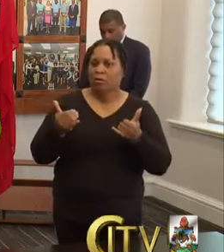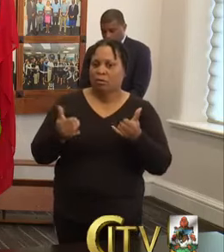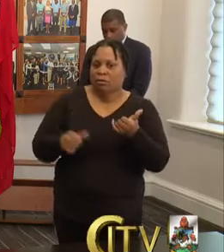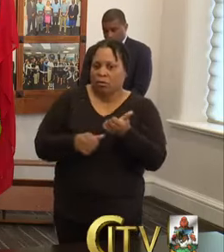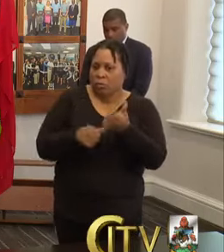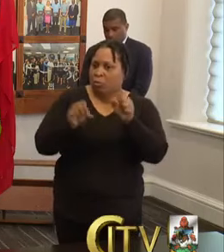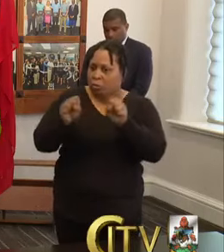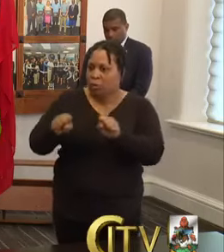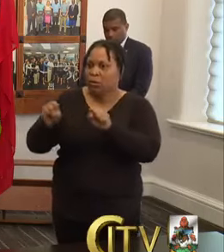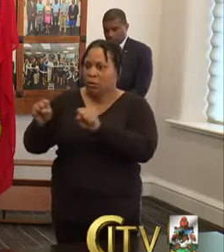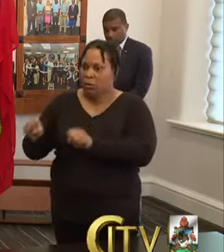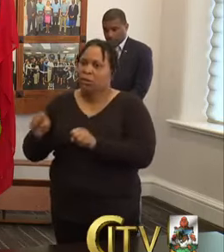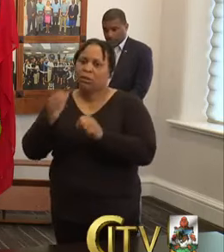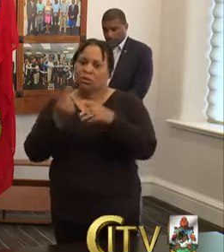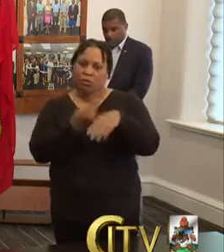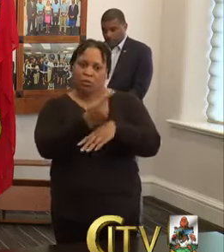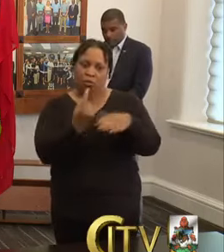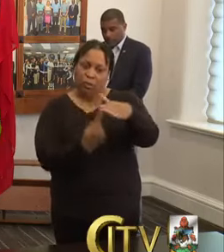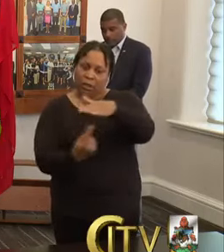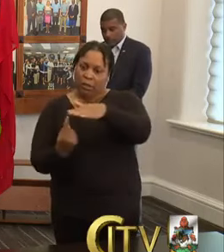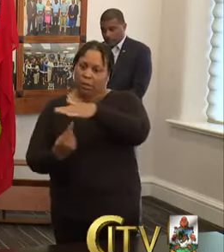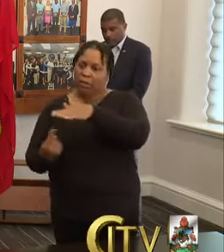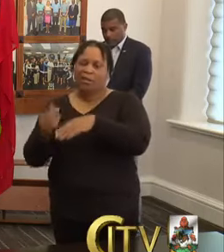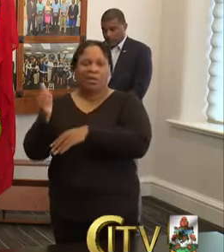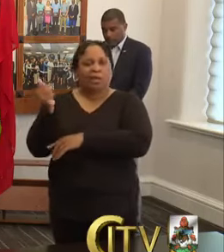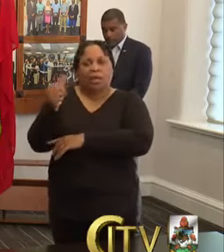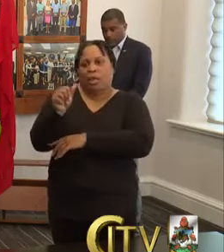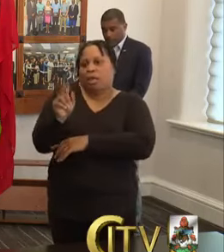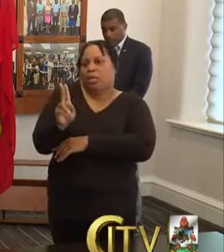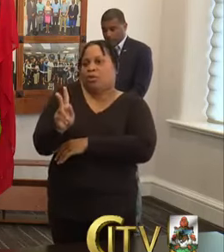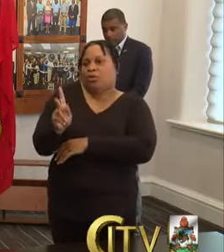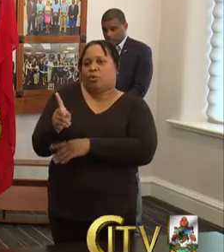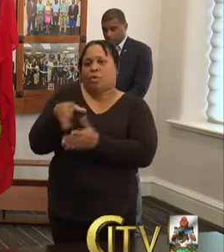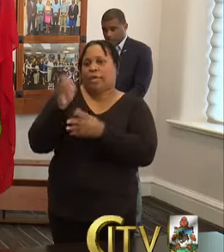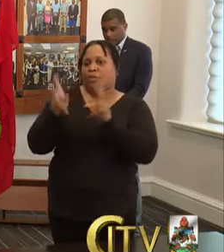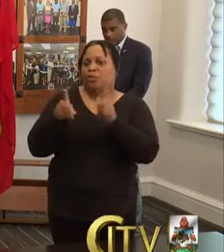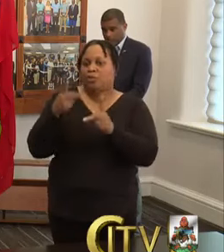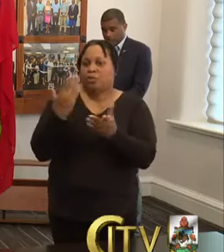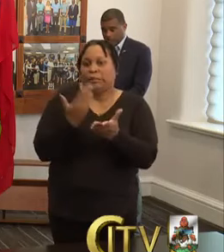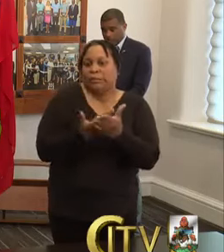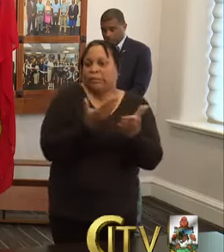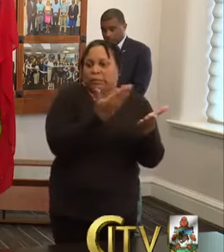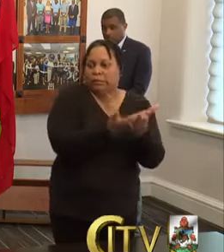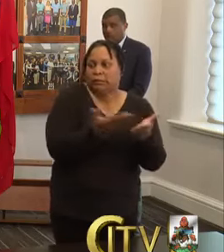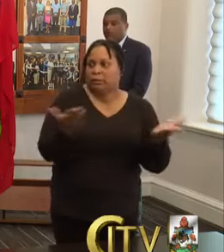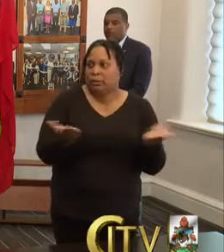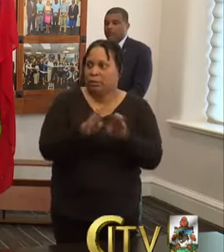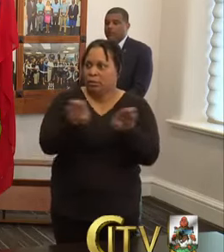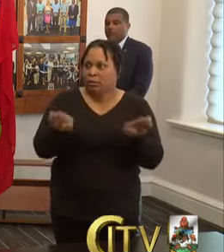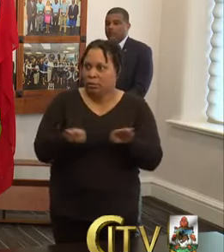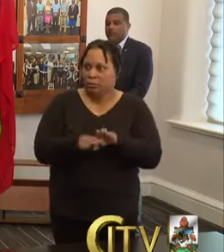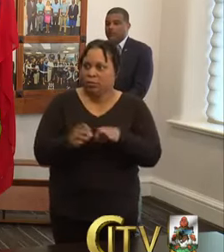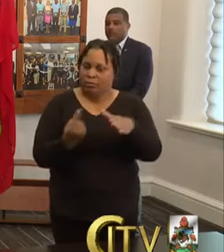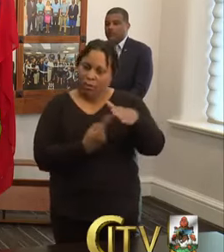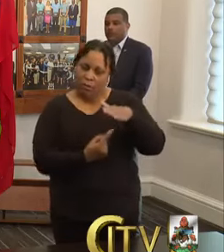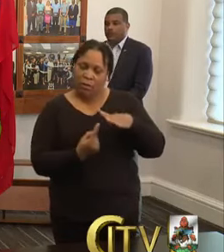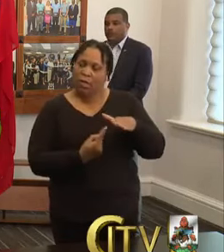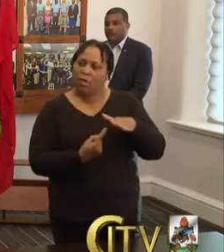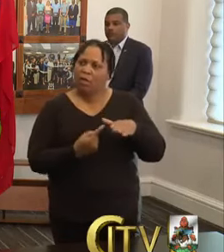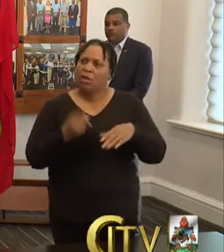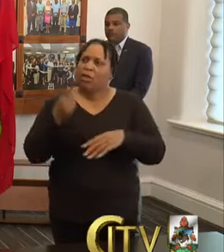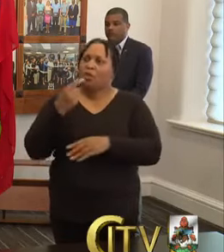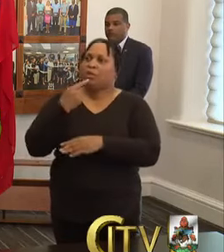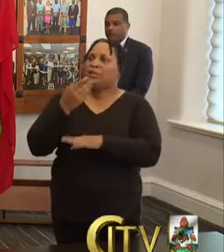And we will have sufficient capacity for any United Kingdom students, uh, who arrived back on island to be in that quarantine. You stated previously